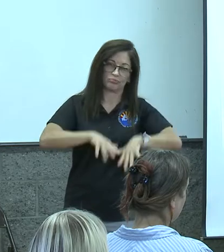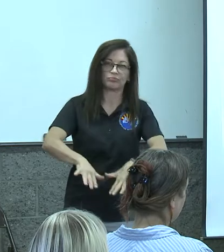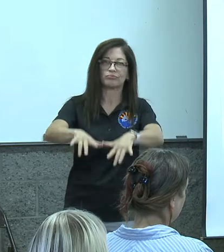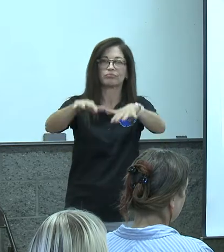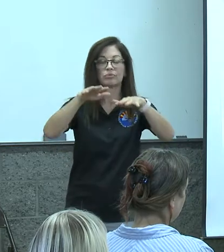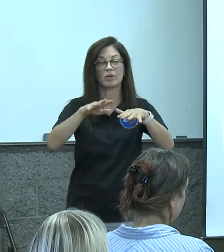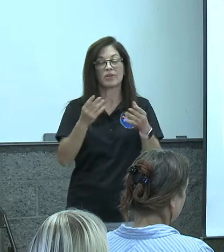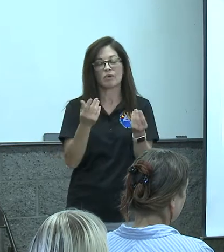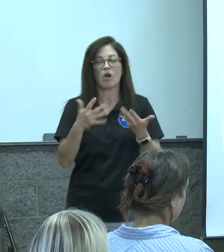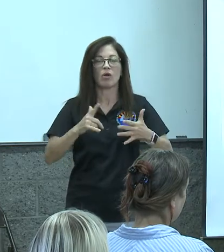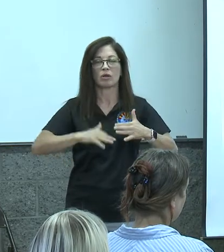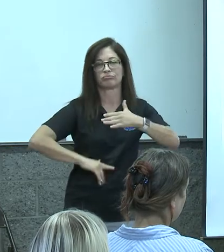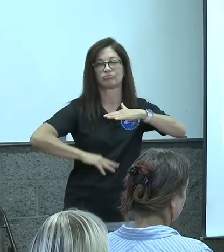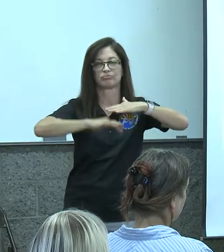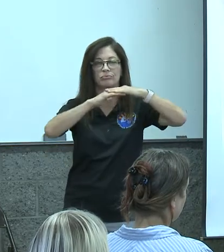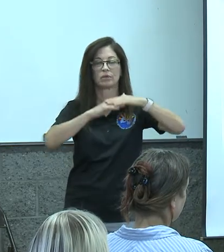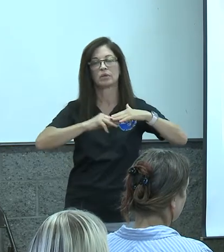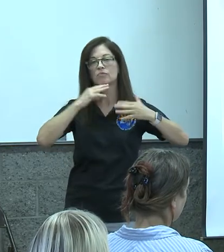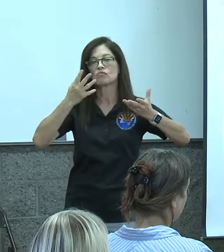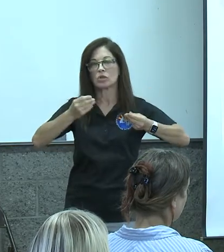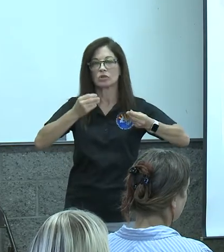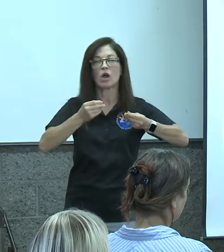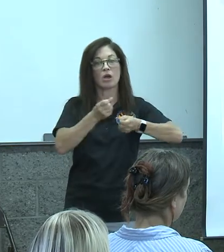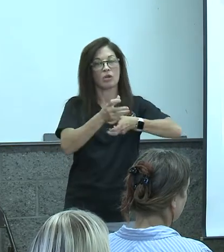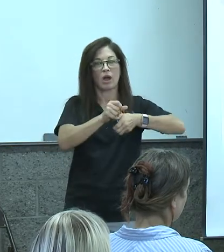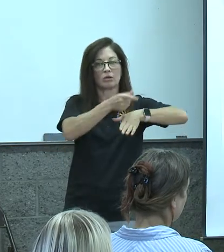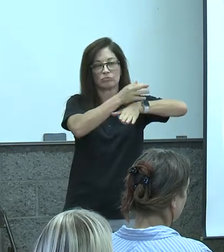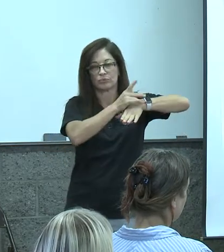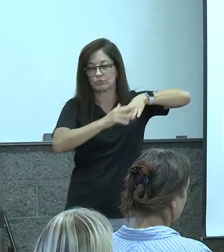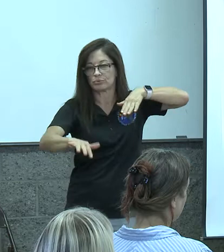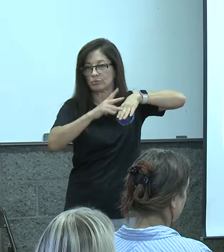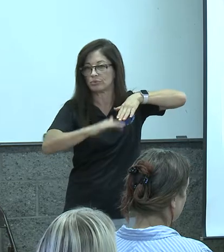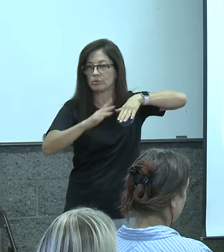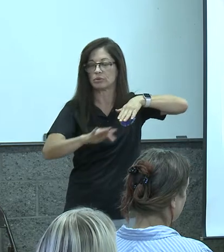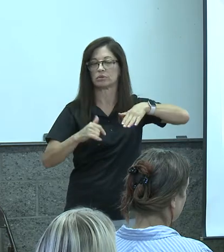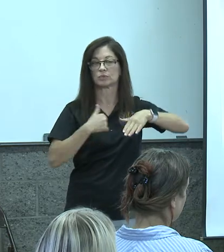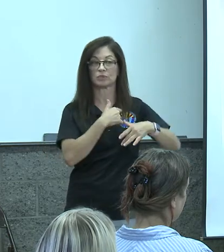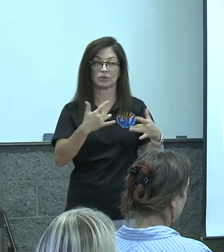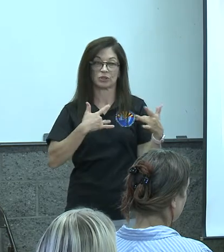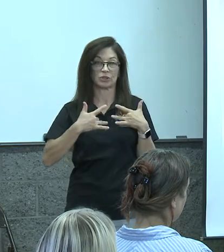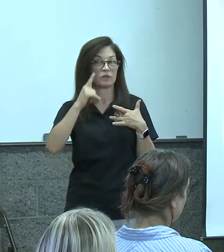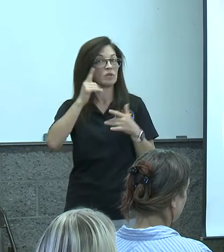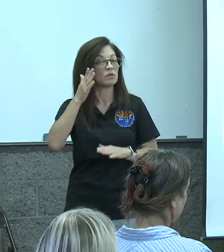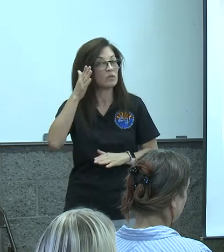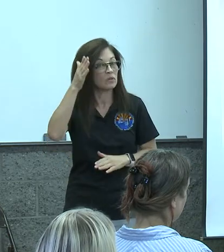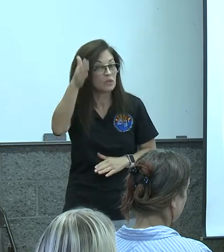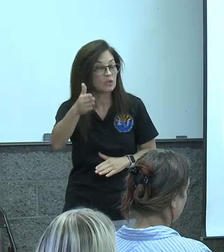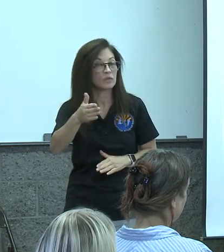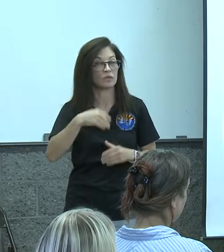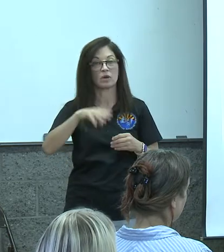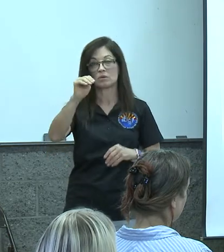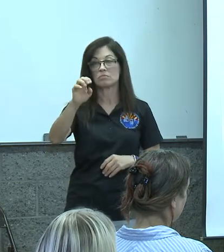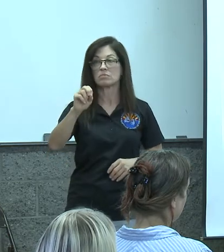basically the ground was saturated it caused a lot of runoff and we're concerned that for the future in the mountain